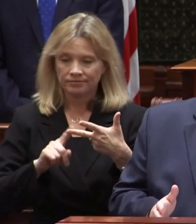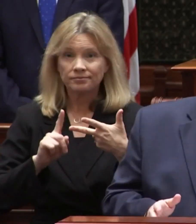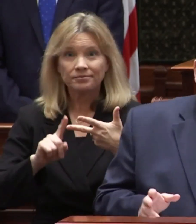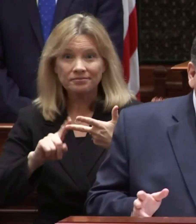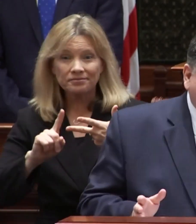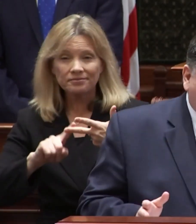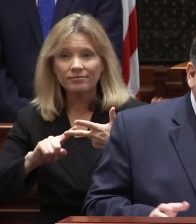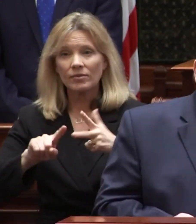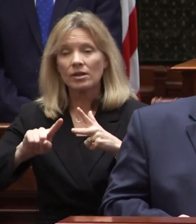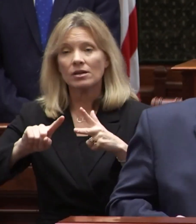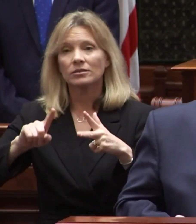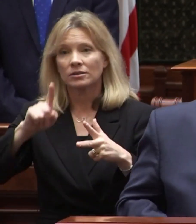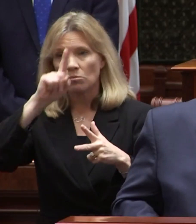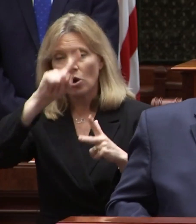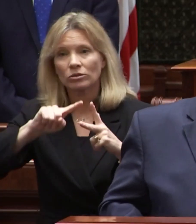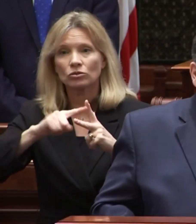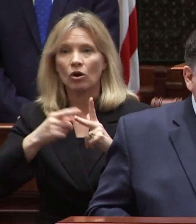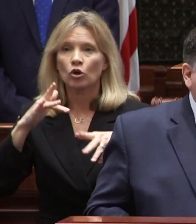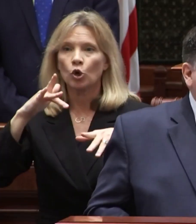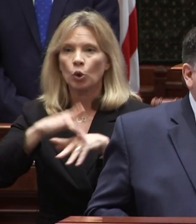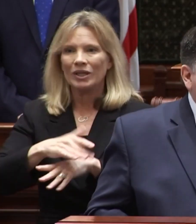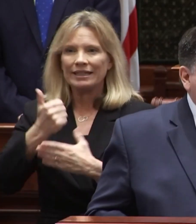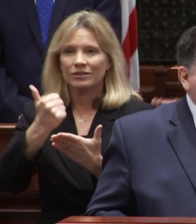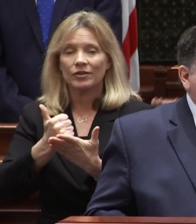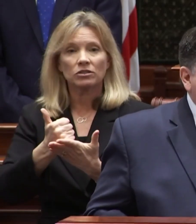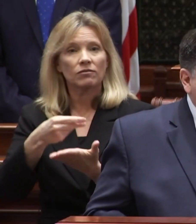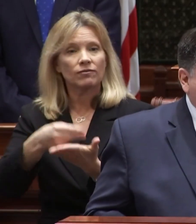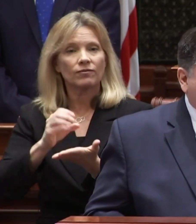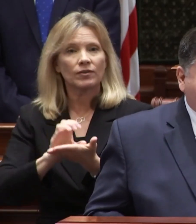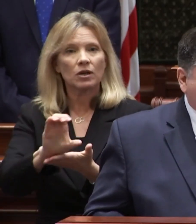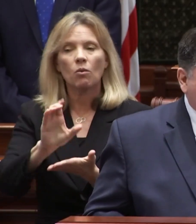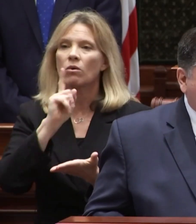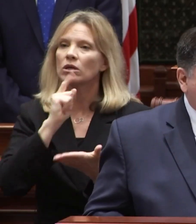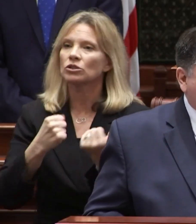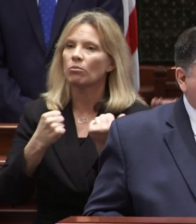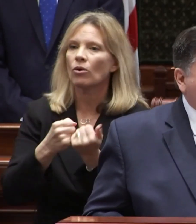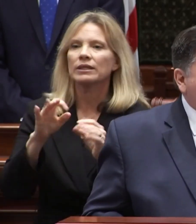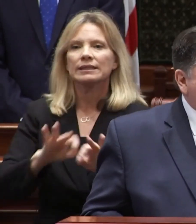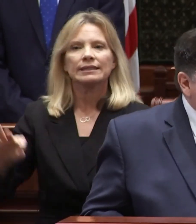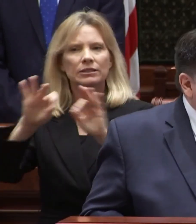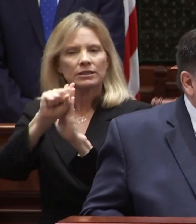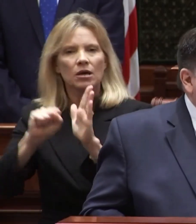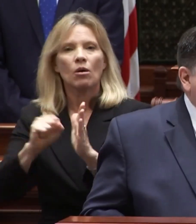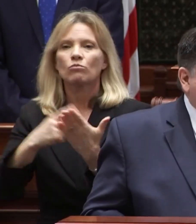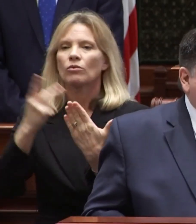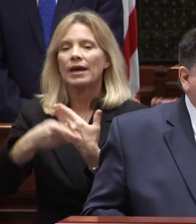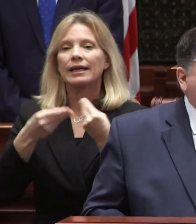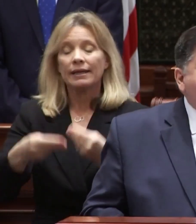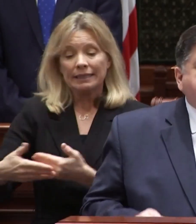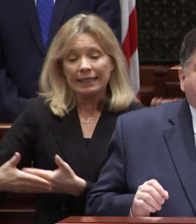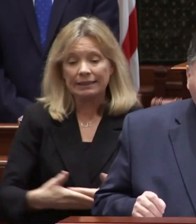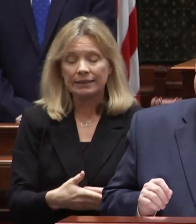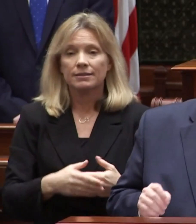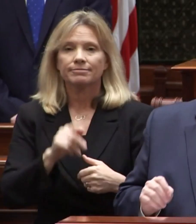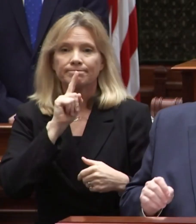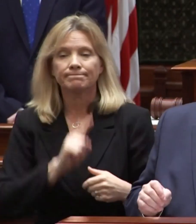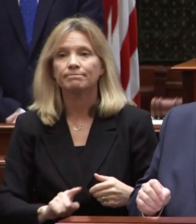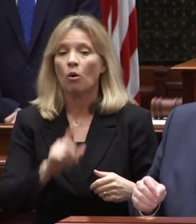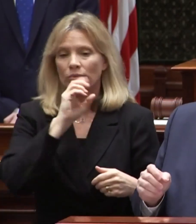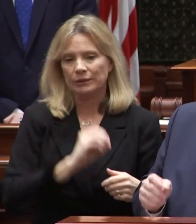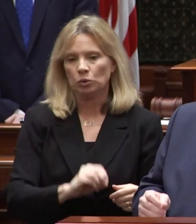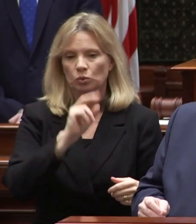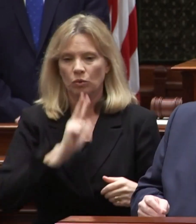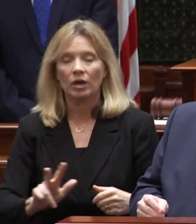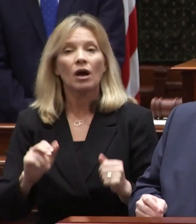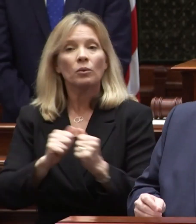third smart start early intervention funding will support the essential state program that gives infants and toddlers birth to age